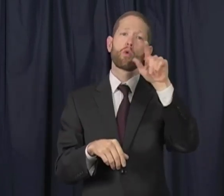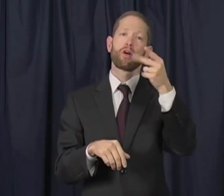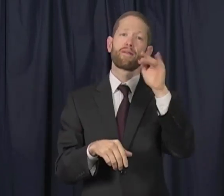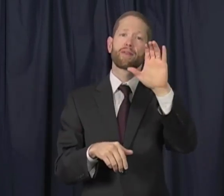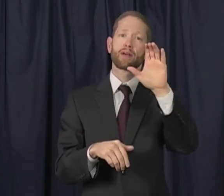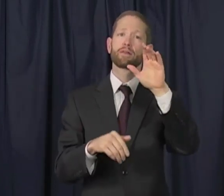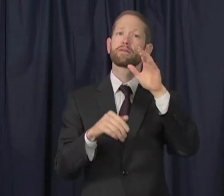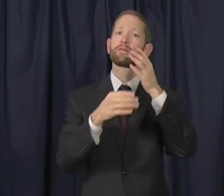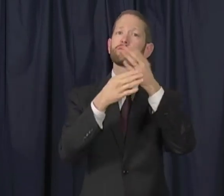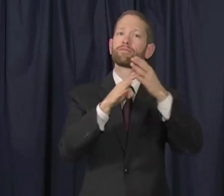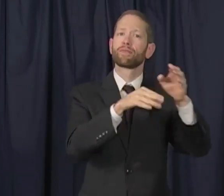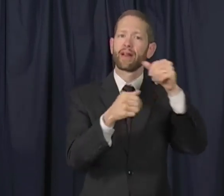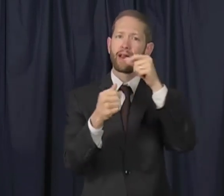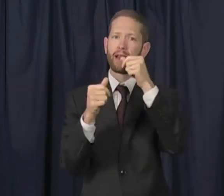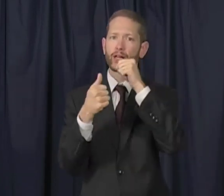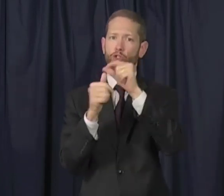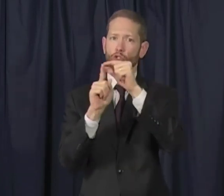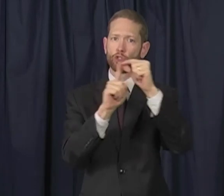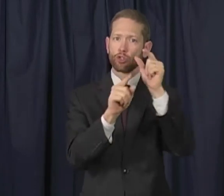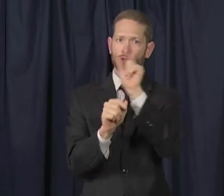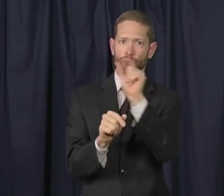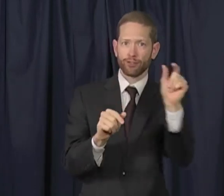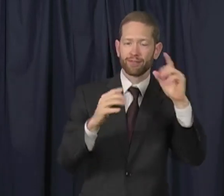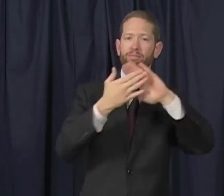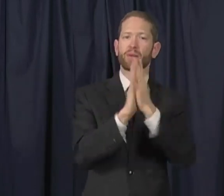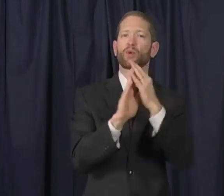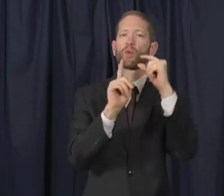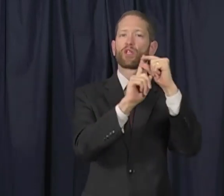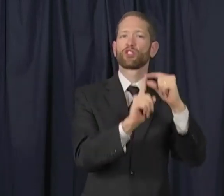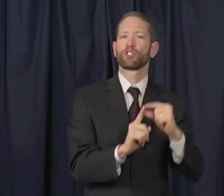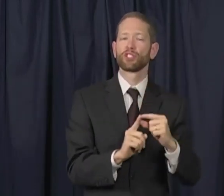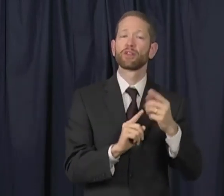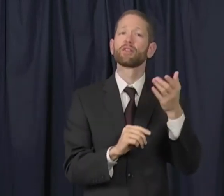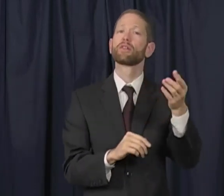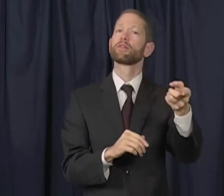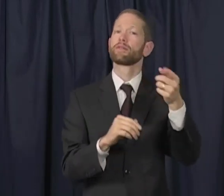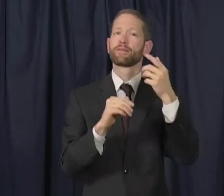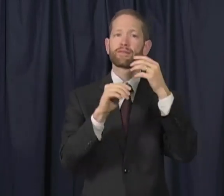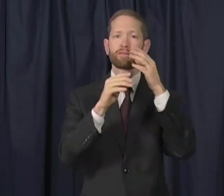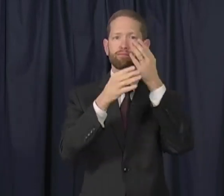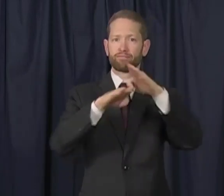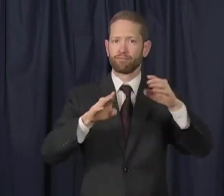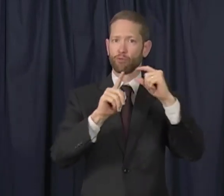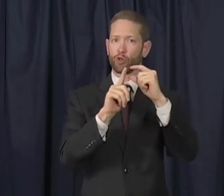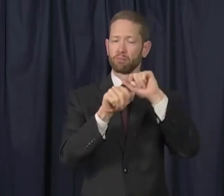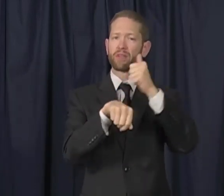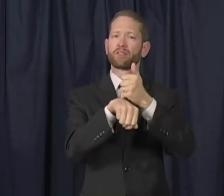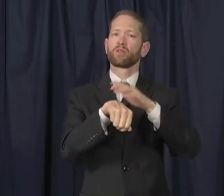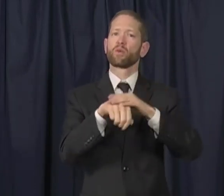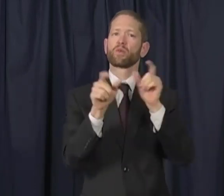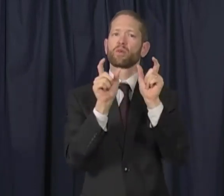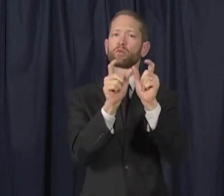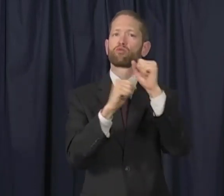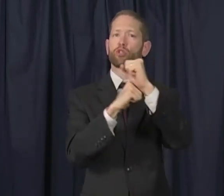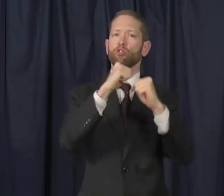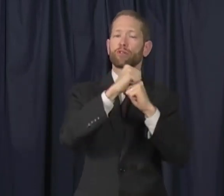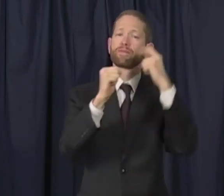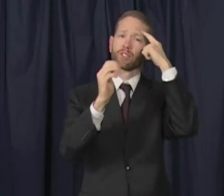The orthographic approach splits the word into letters to become a word. So it's split based on the